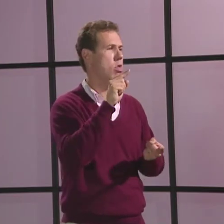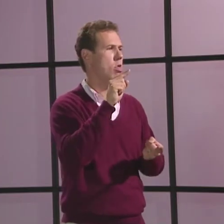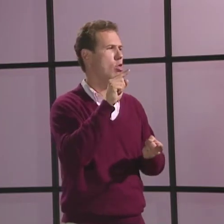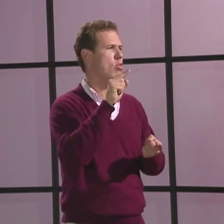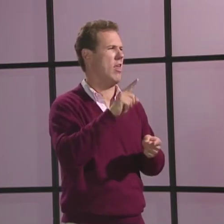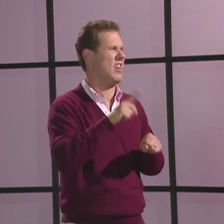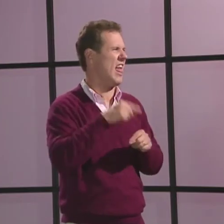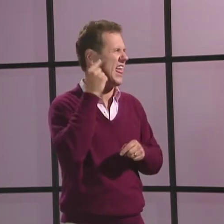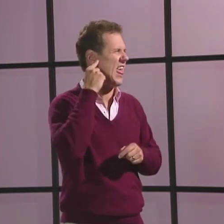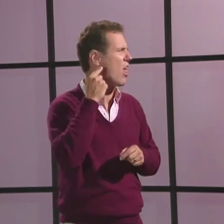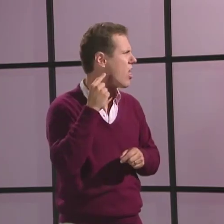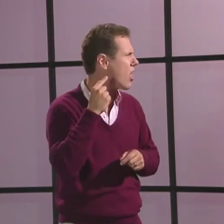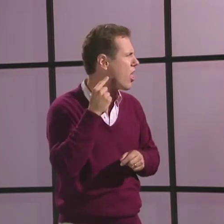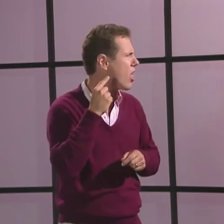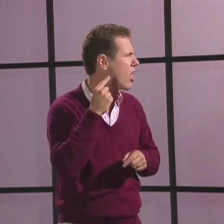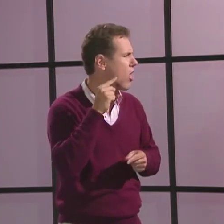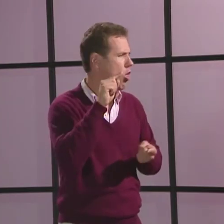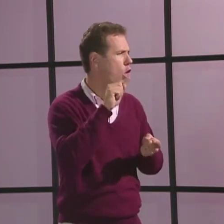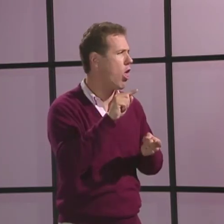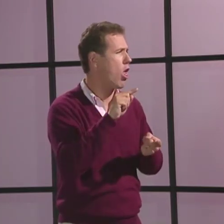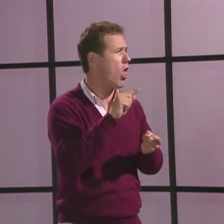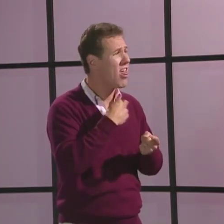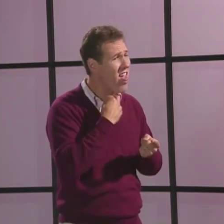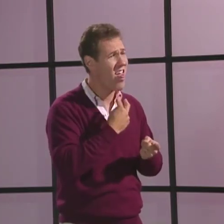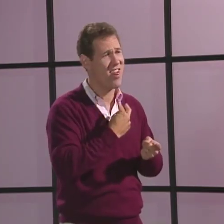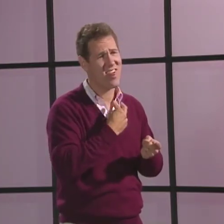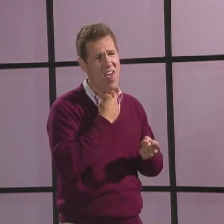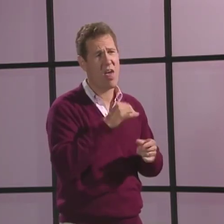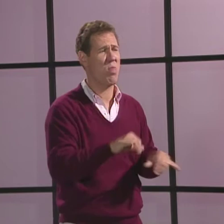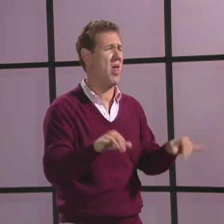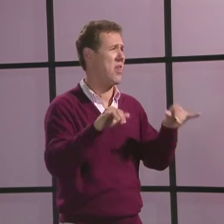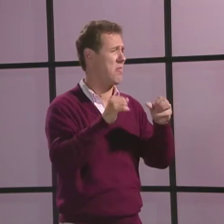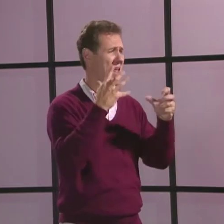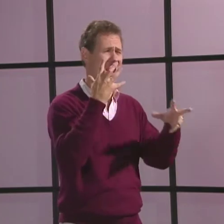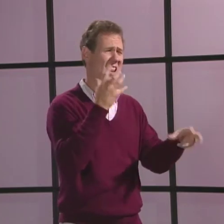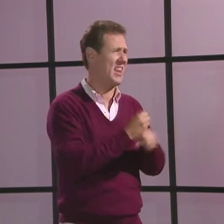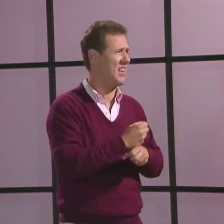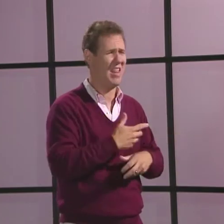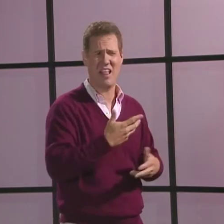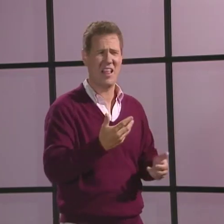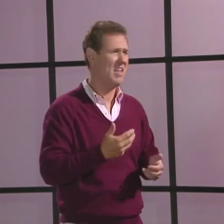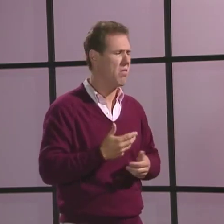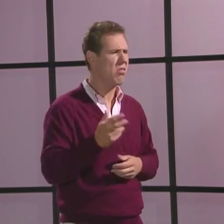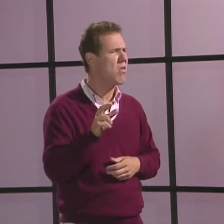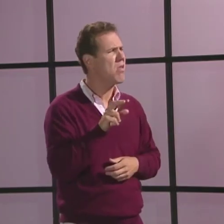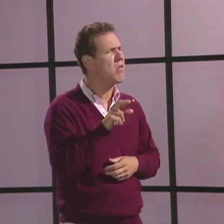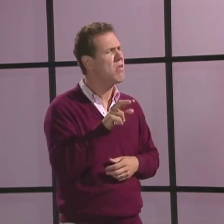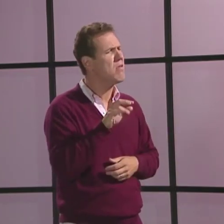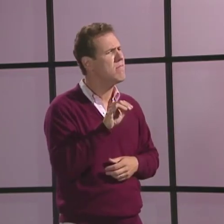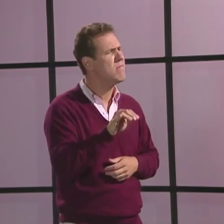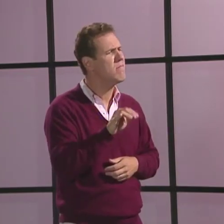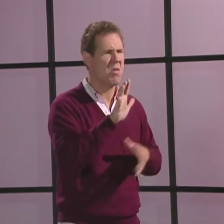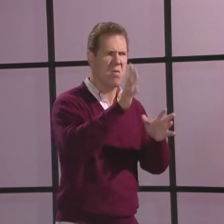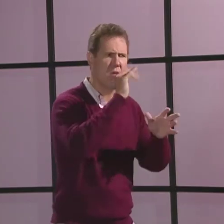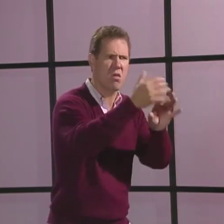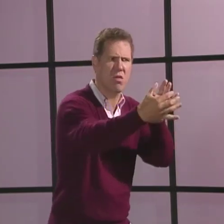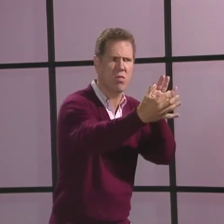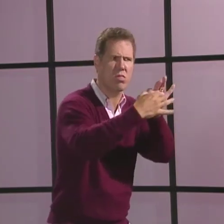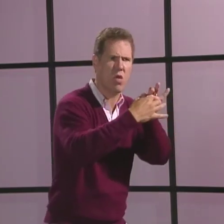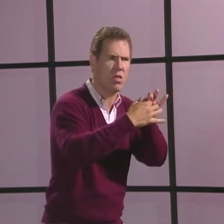that finally, after all this crowing for so many years, he's decided to put me out.' And the three asked, "'Why don't you join